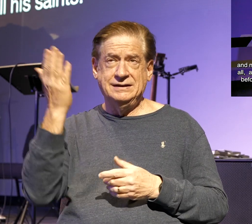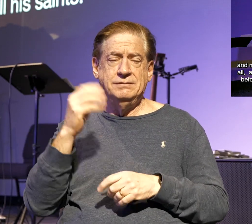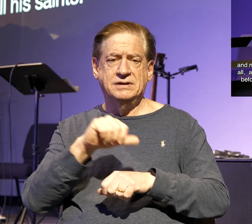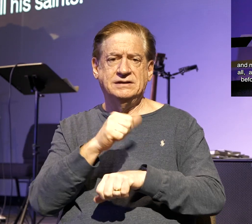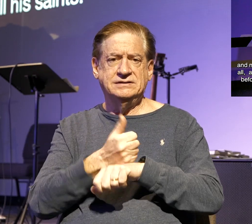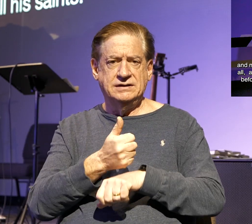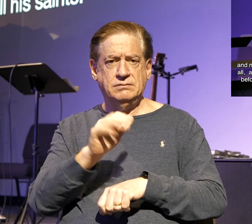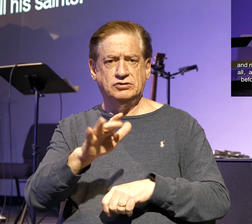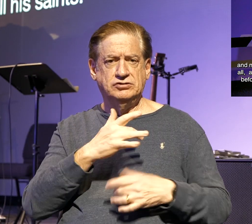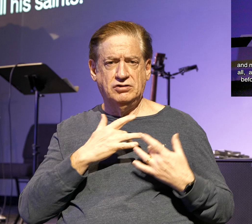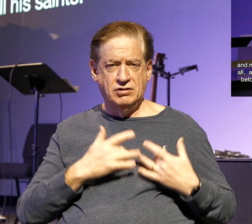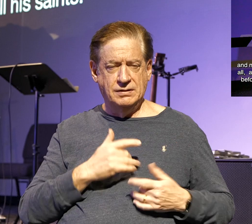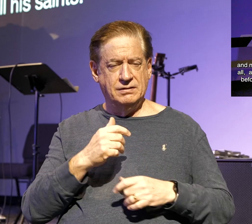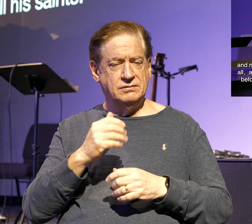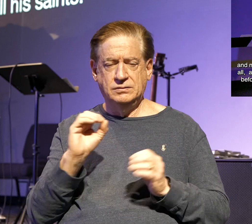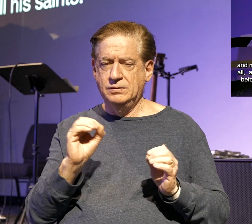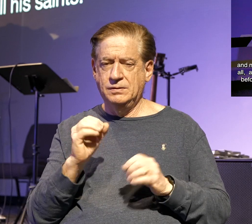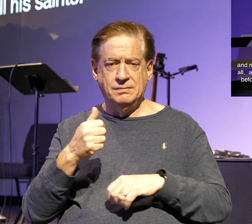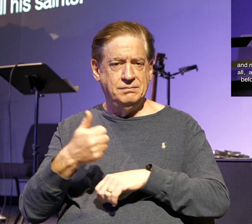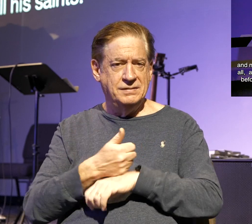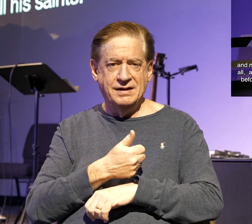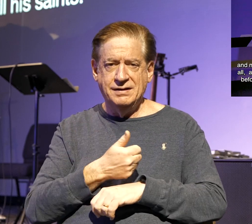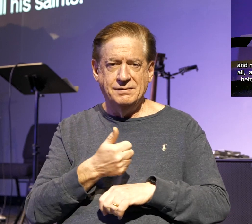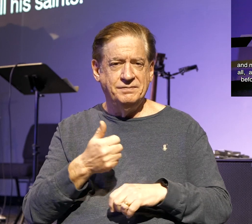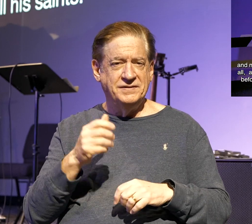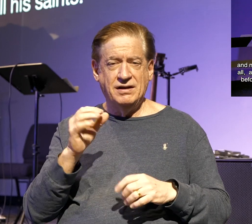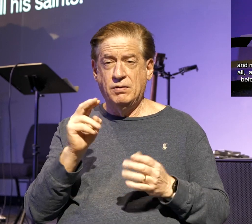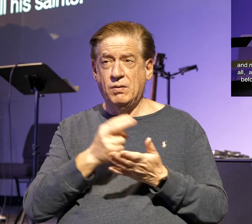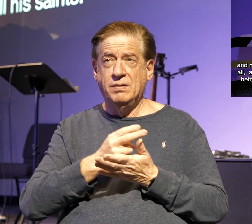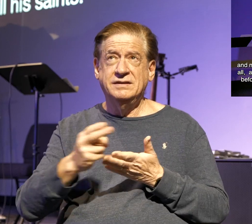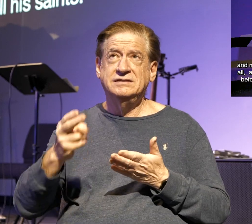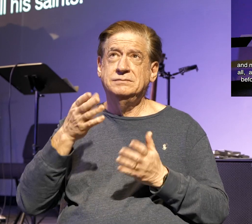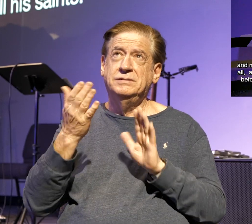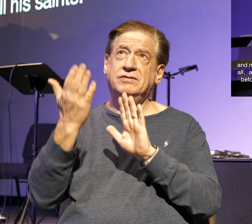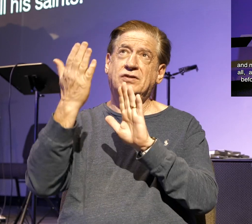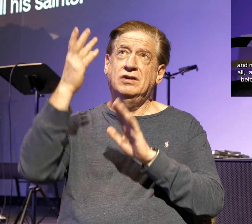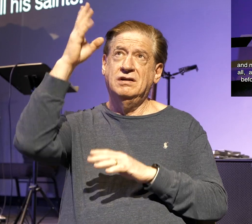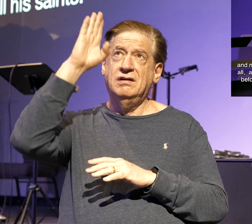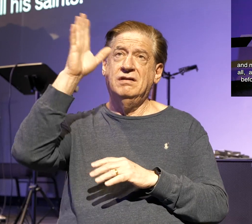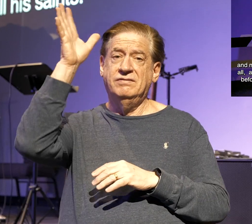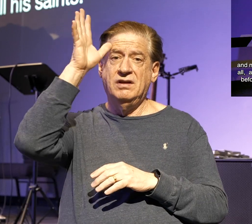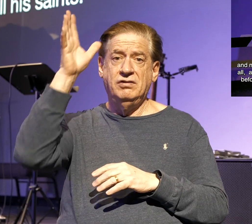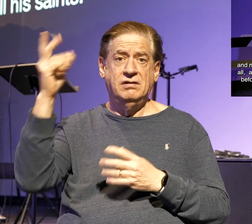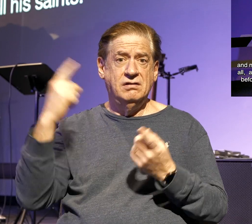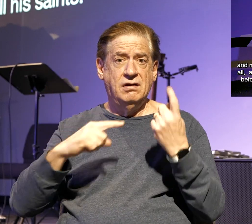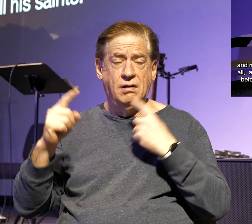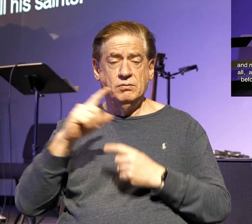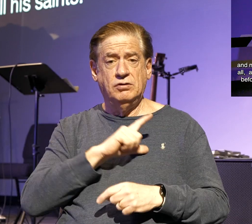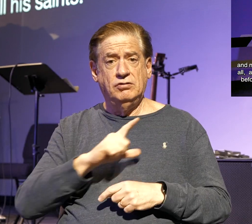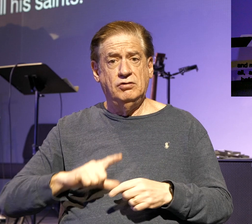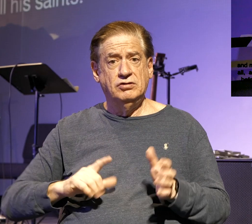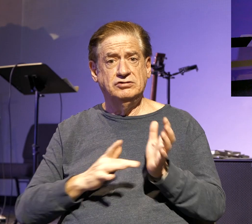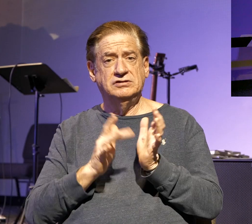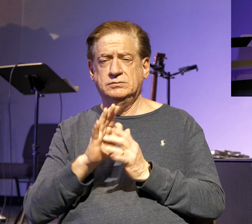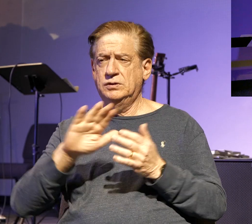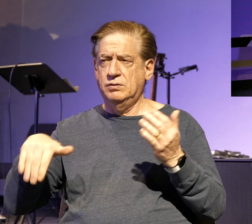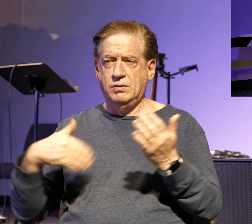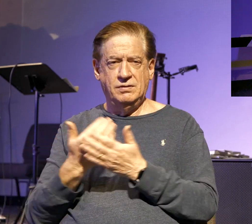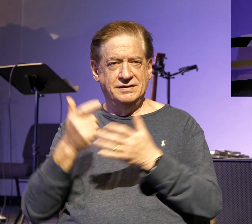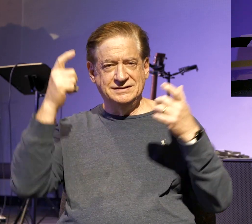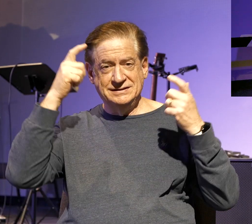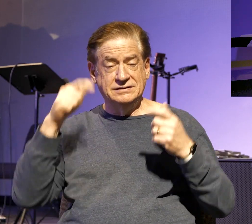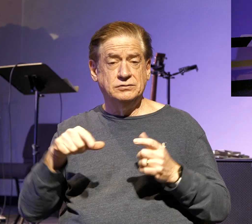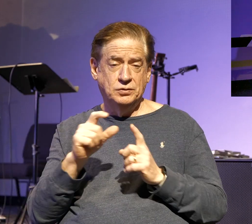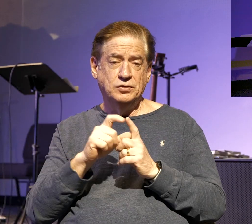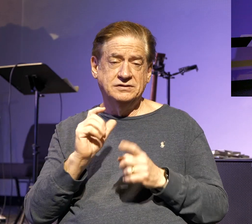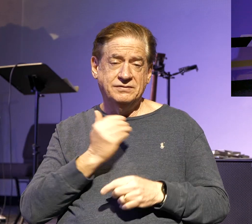hearts blameless in holiness before our God and Father at the coming of our Lord Jesus with all his saints. These are the words of our